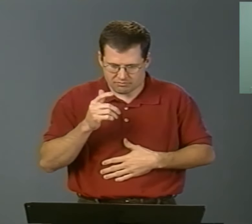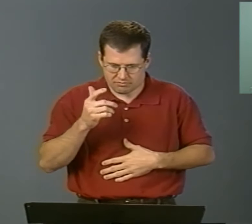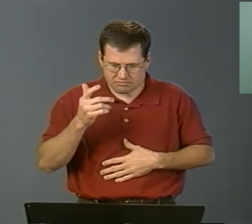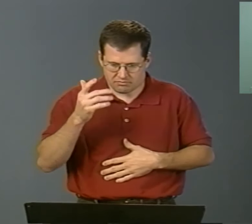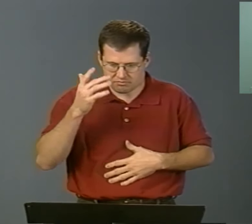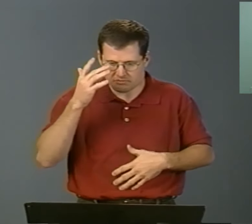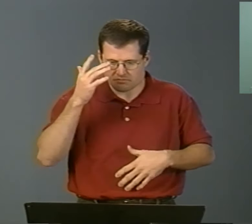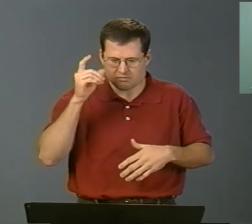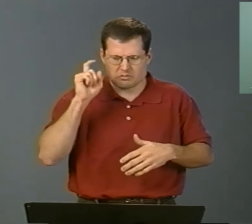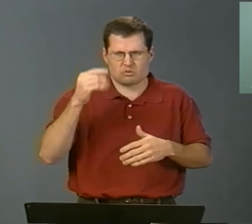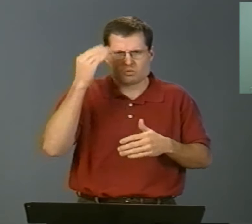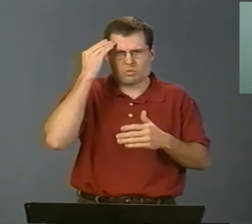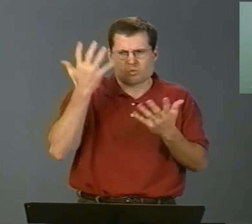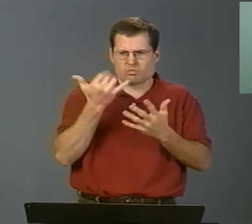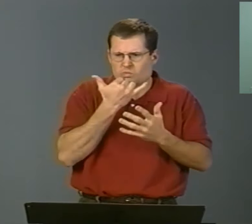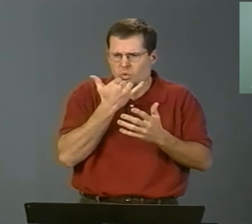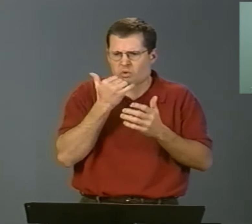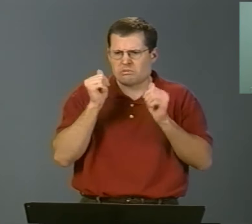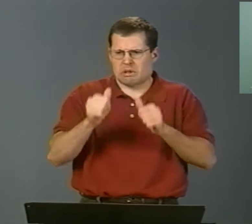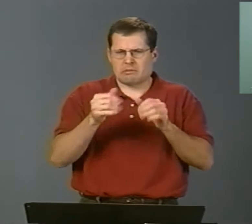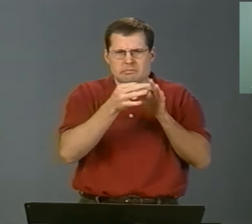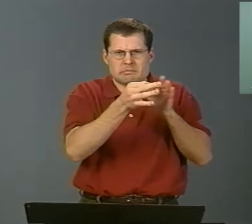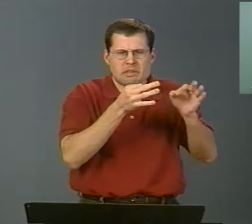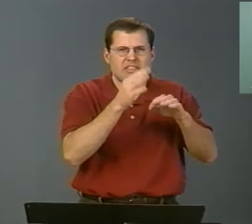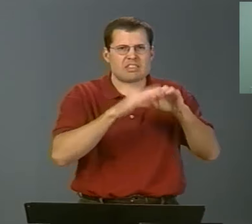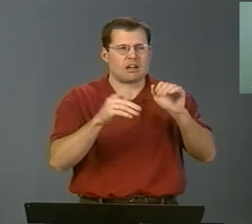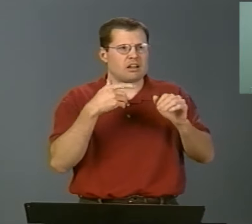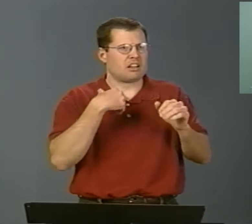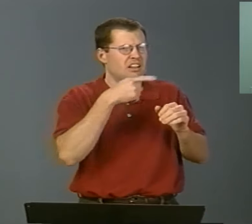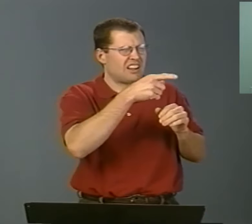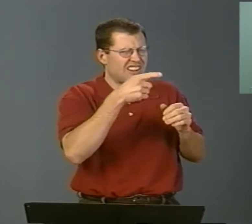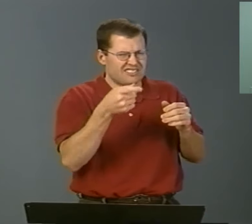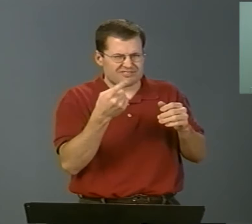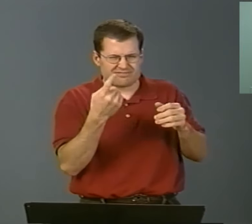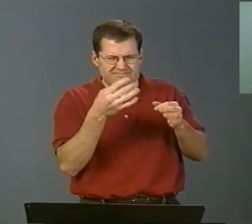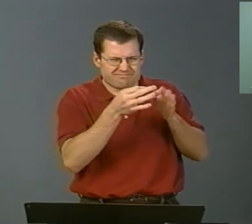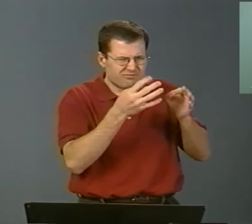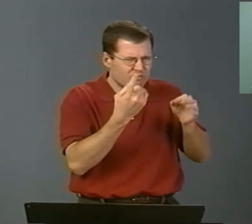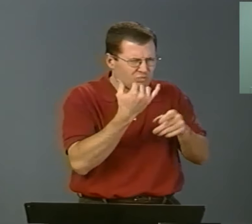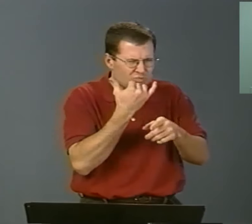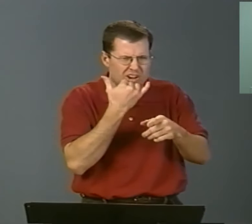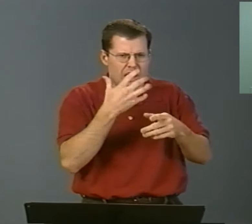And you kind of have to prepare yourself as well, knowing what's wrong and how to explain it.